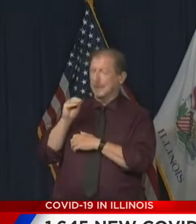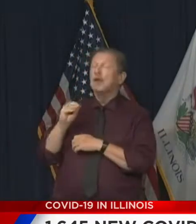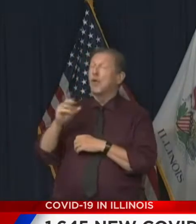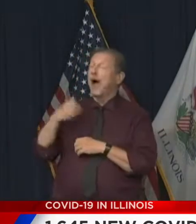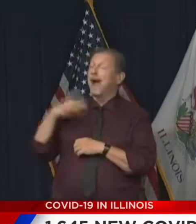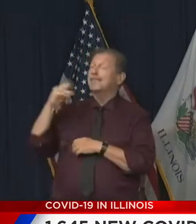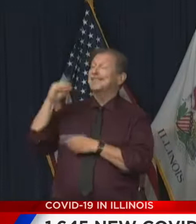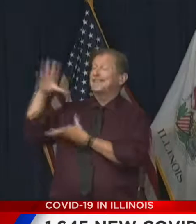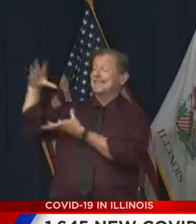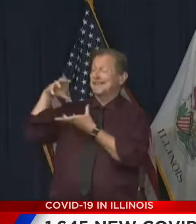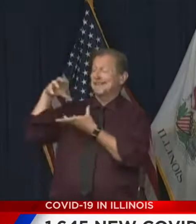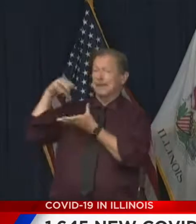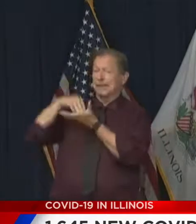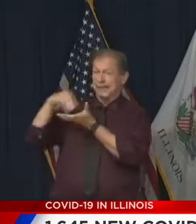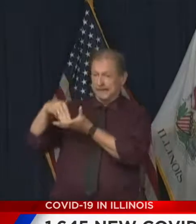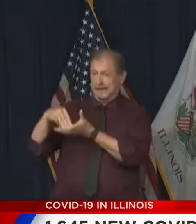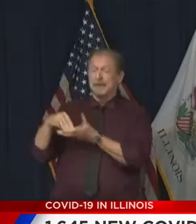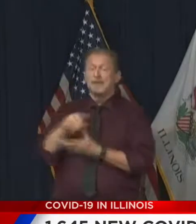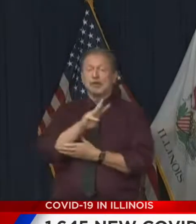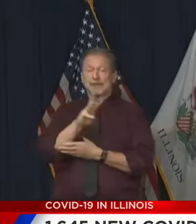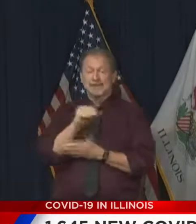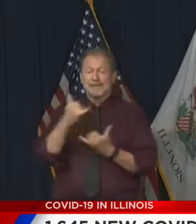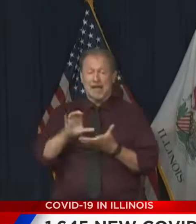for sure. Yes. There is an allocation.